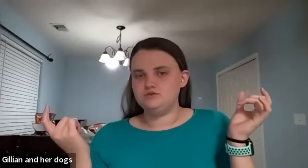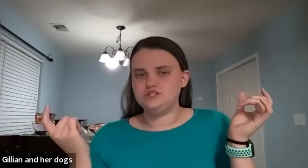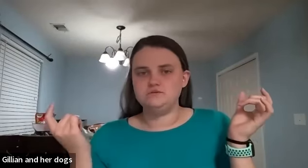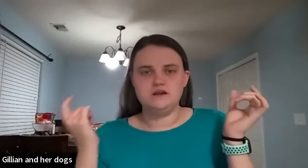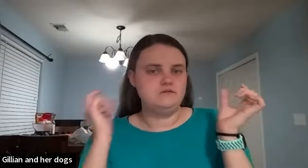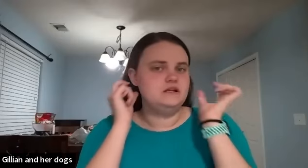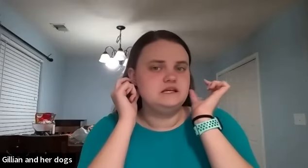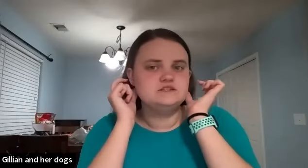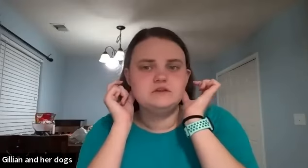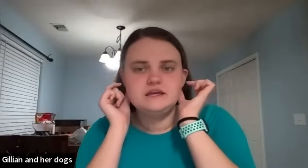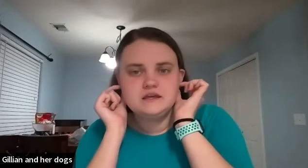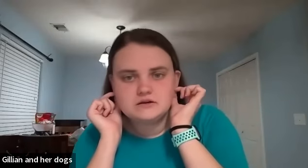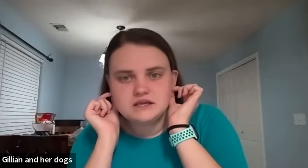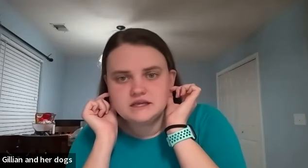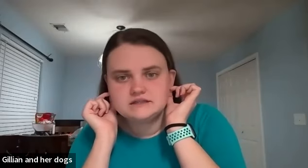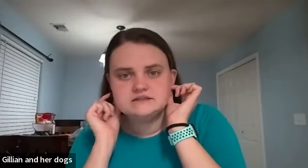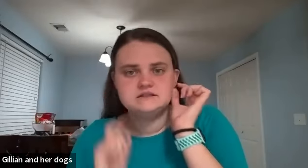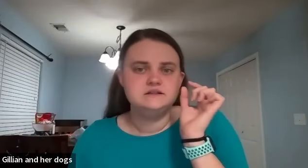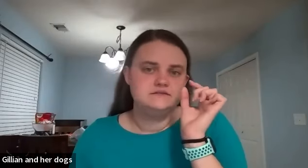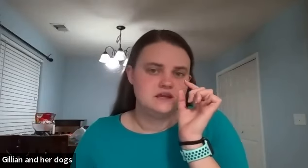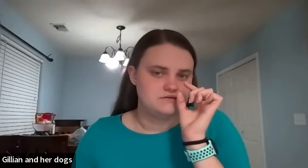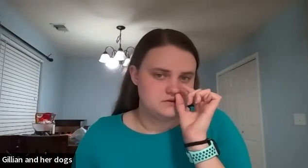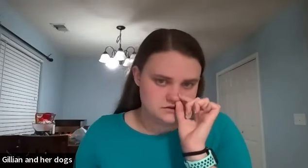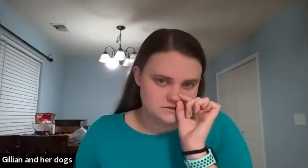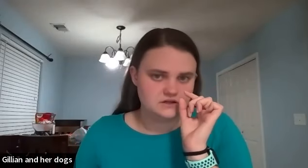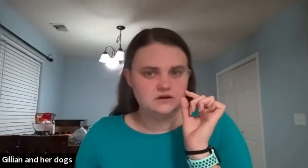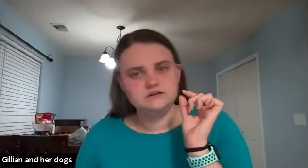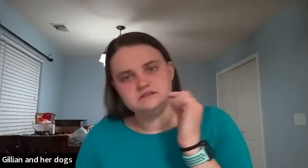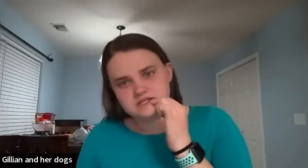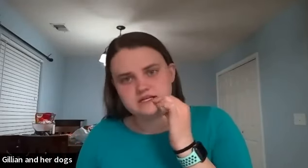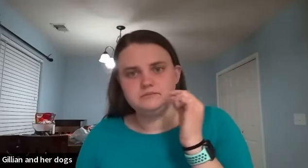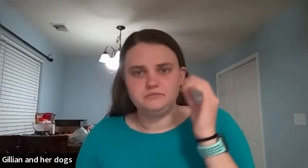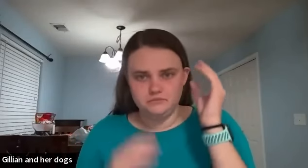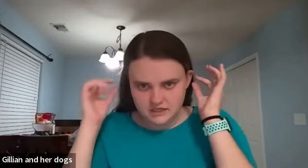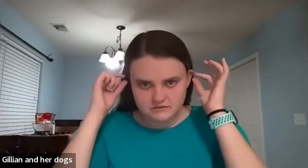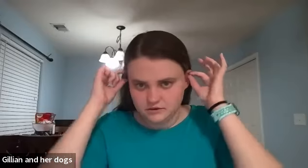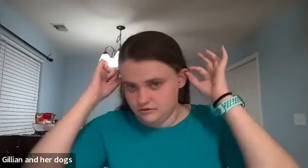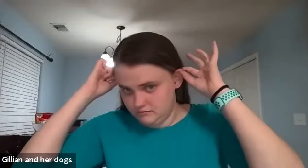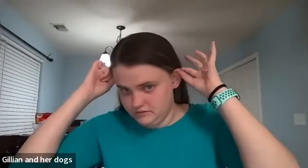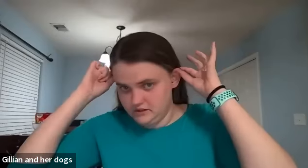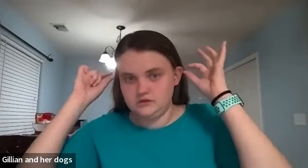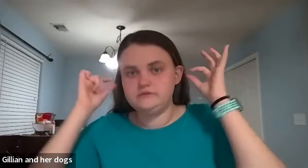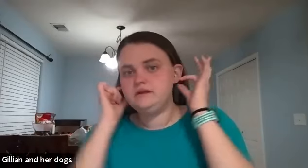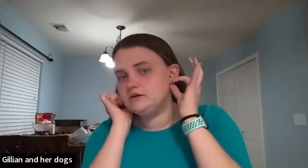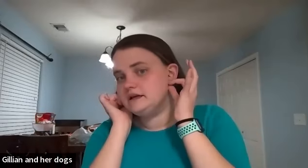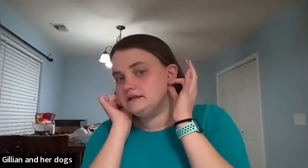motion wherever it is so like earrings they have their nose pierced lip whatever up here earrings